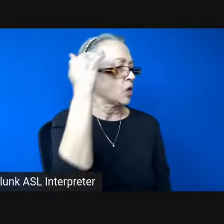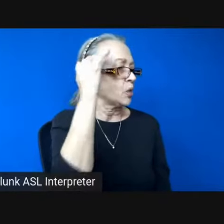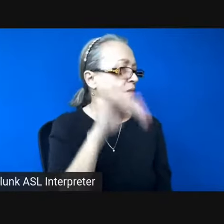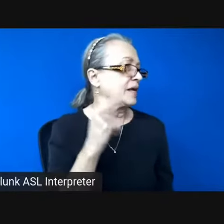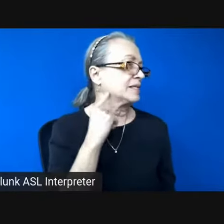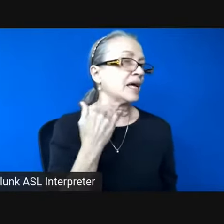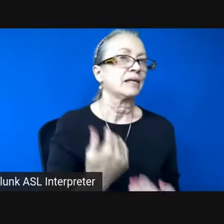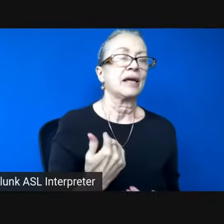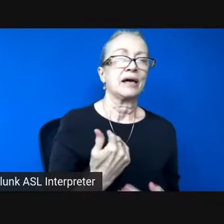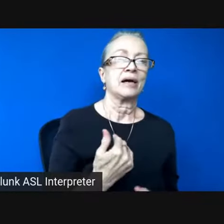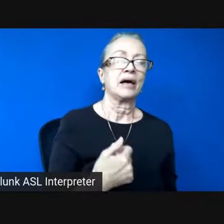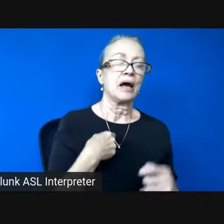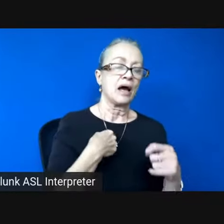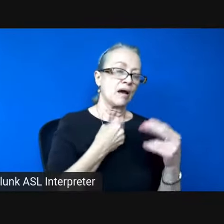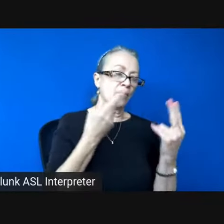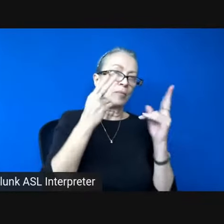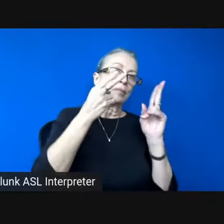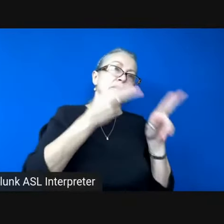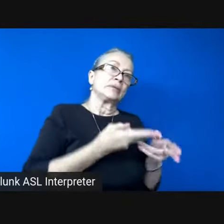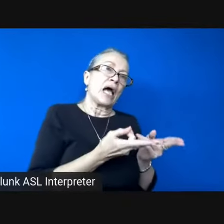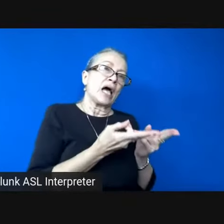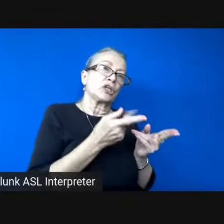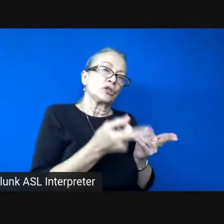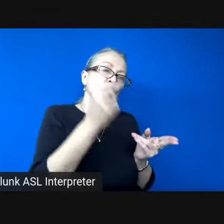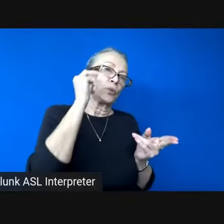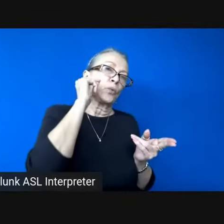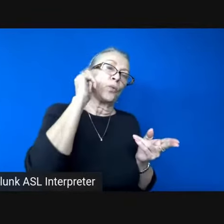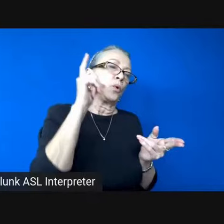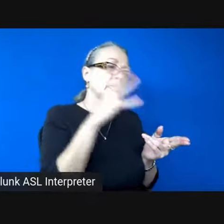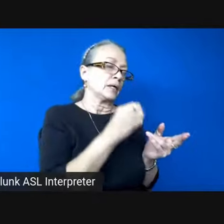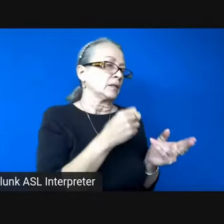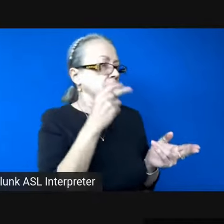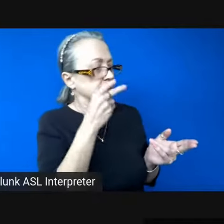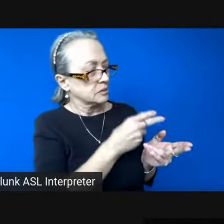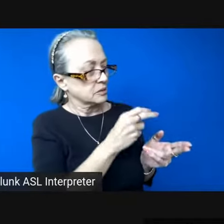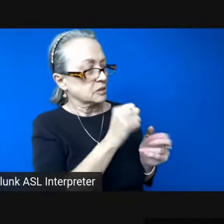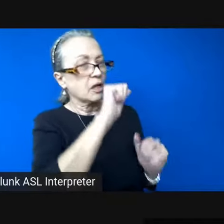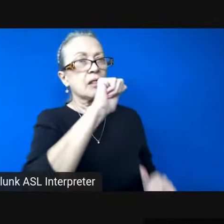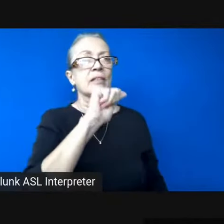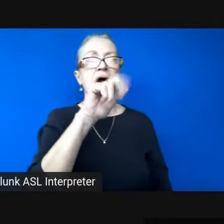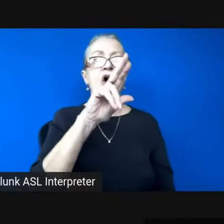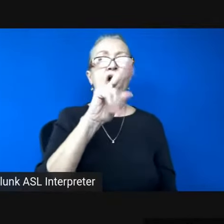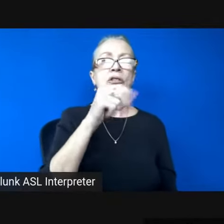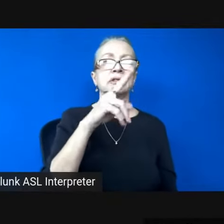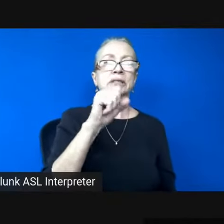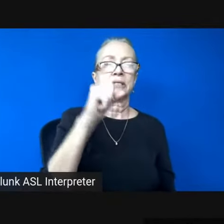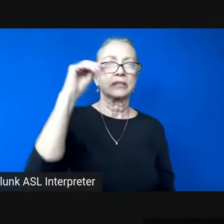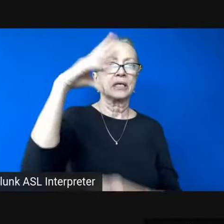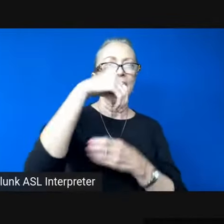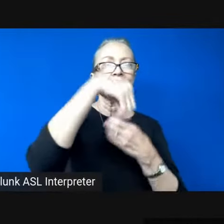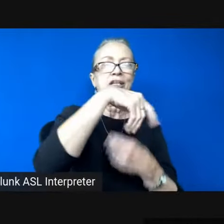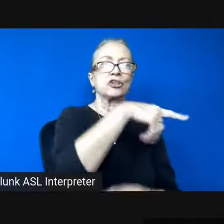you and inhaled august sunlight in your hair i have listened to the scroll and